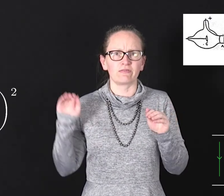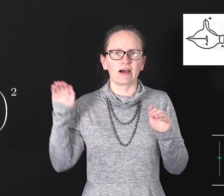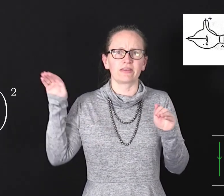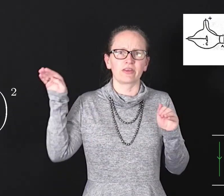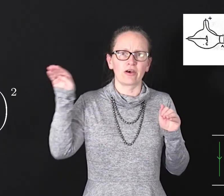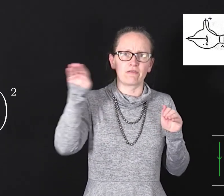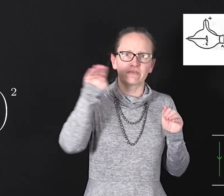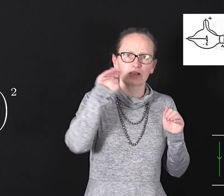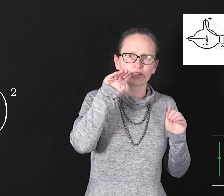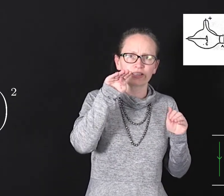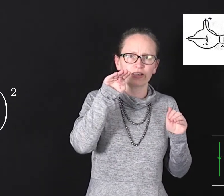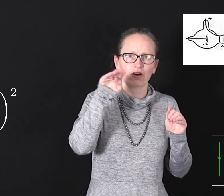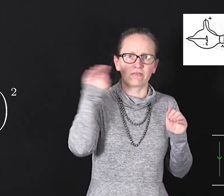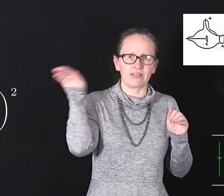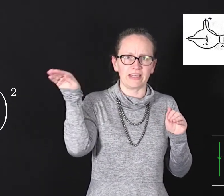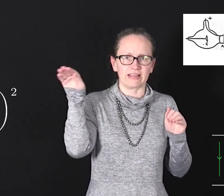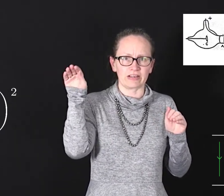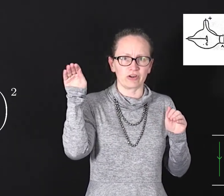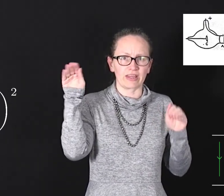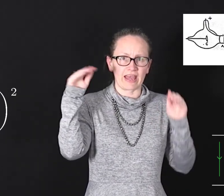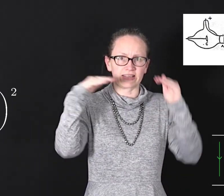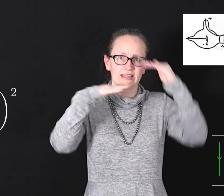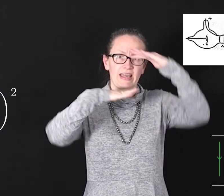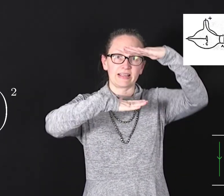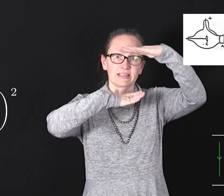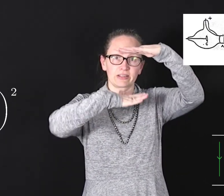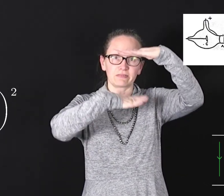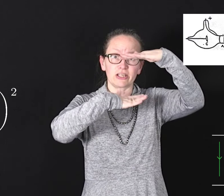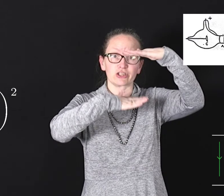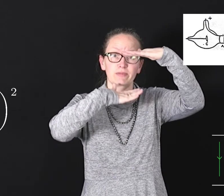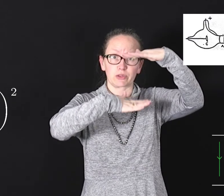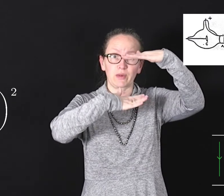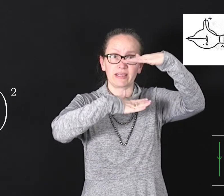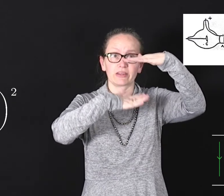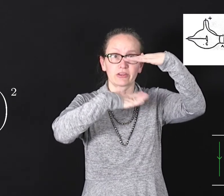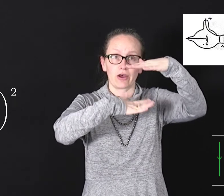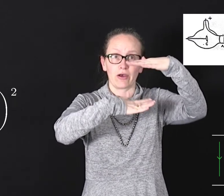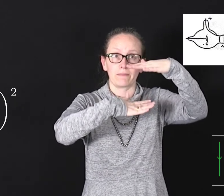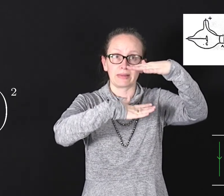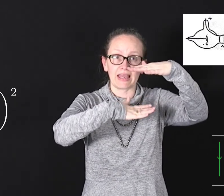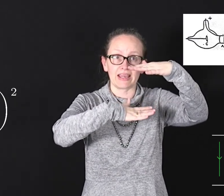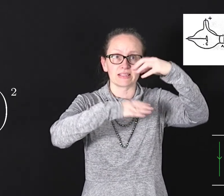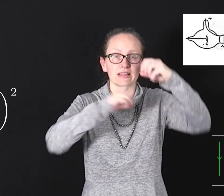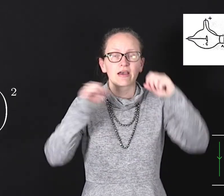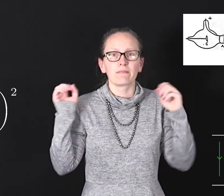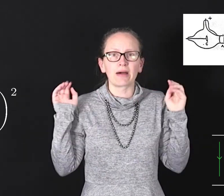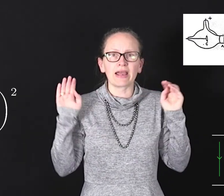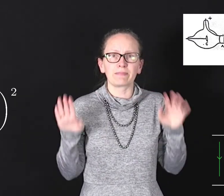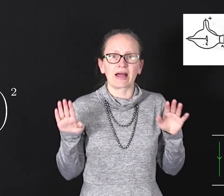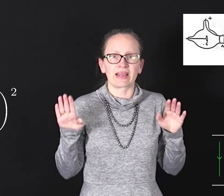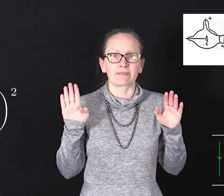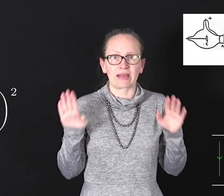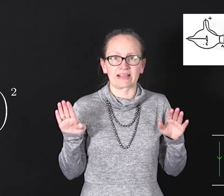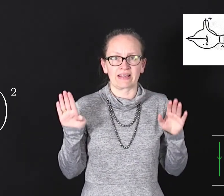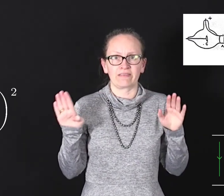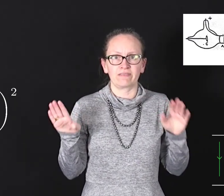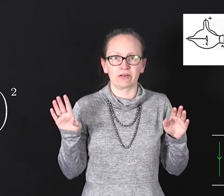find the velocity of the electron as it entered the region between the plates by applying a magnetic field.